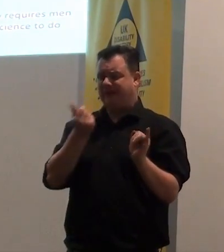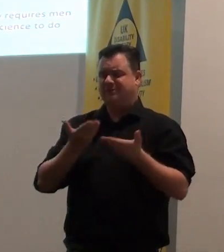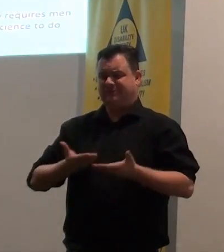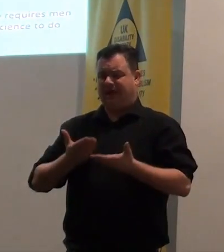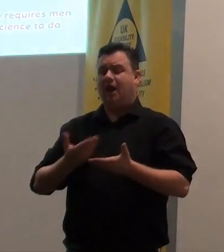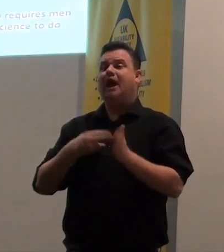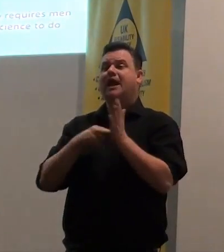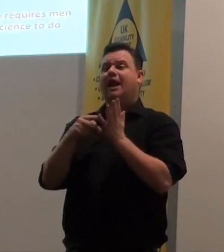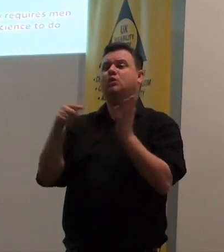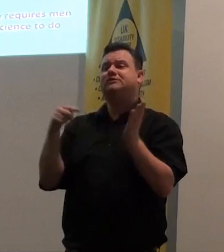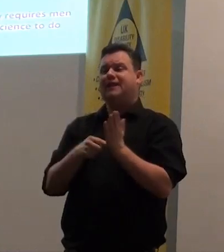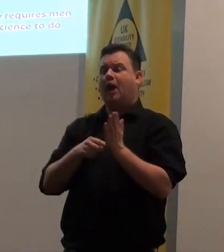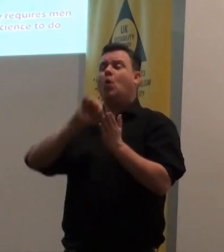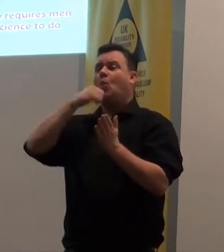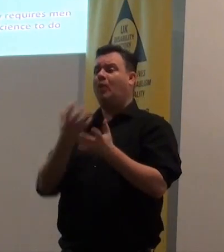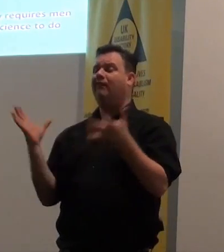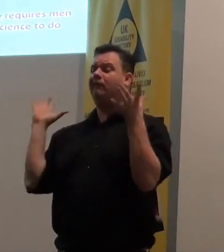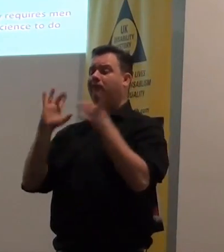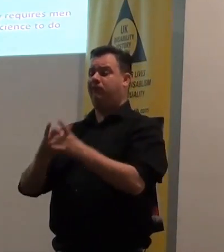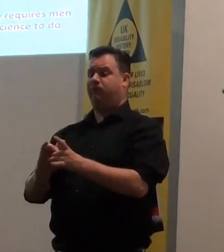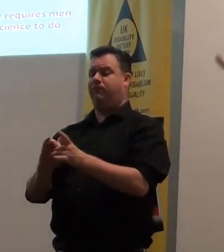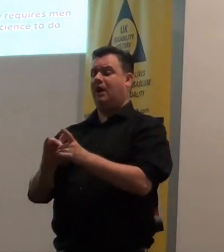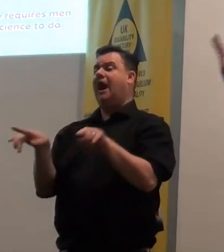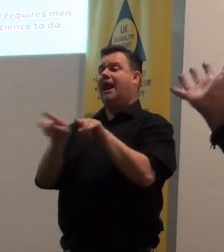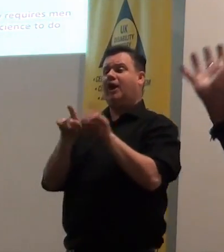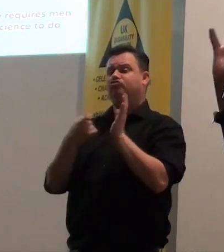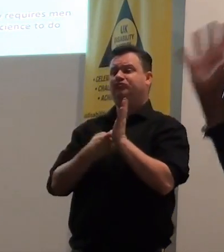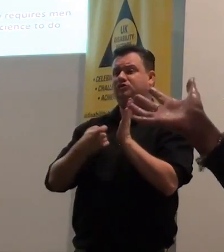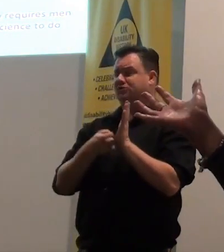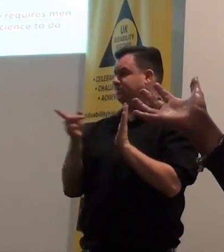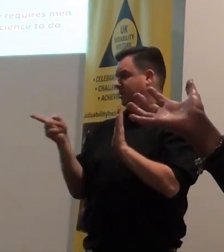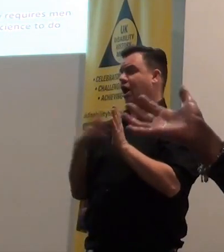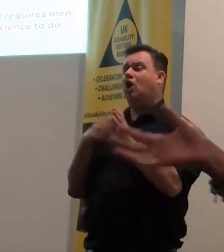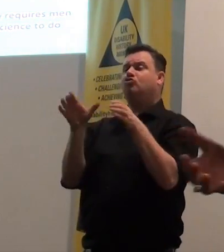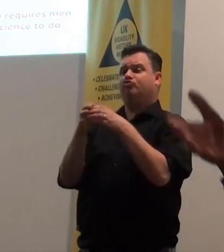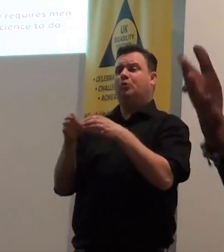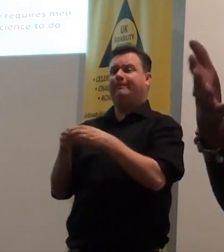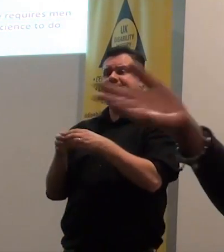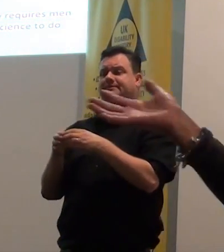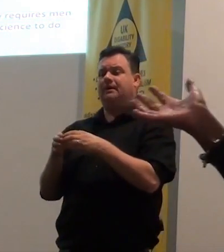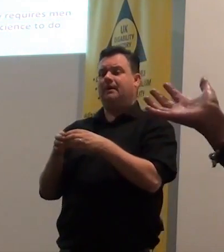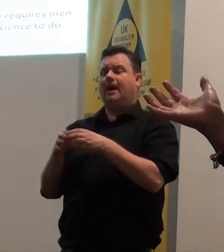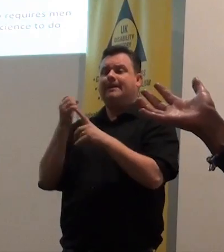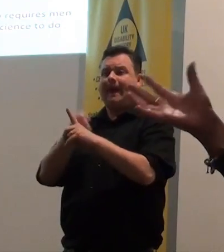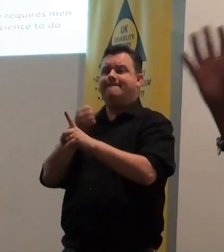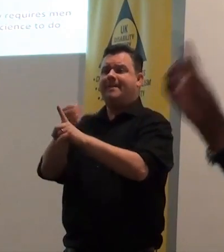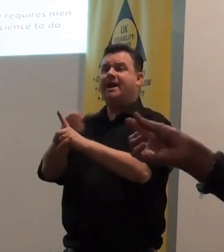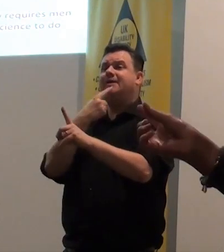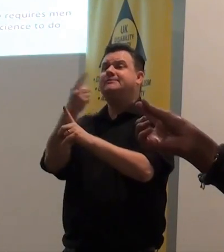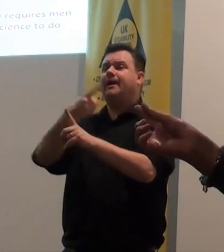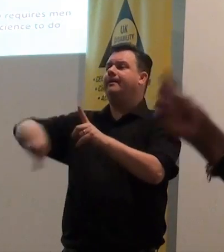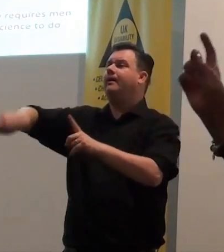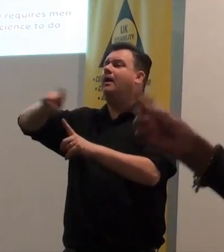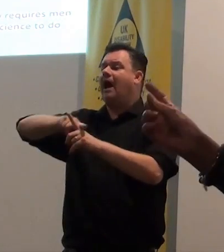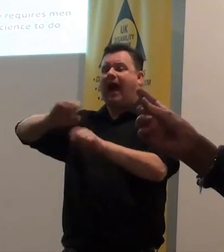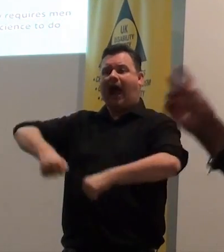and what the NUT will be doing is joining with people like Richard and groups that out there campaigning. And I would say to all of you, that's